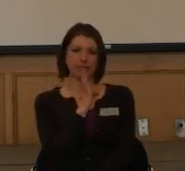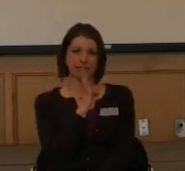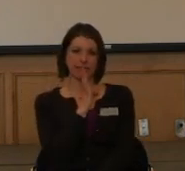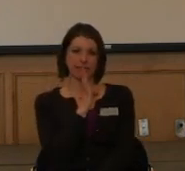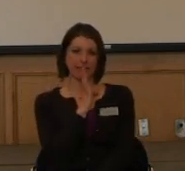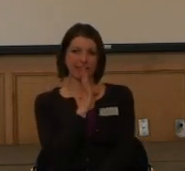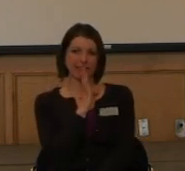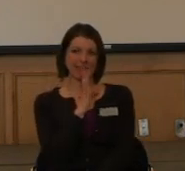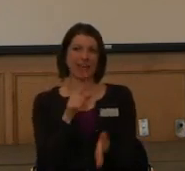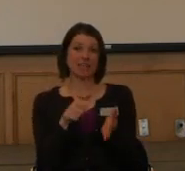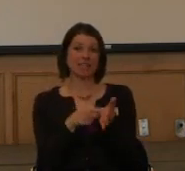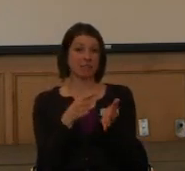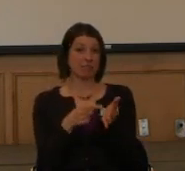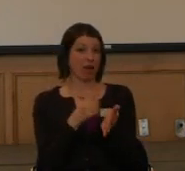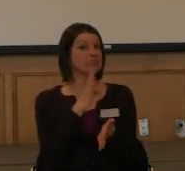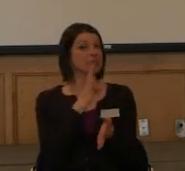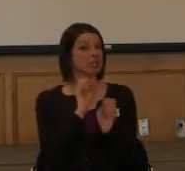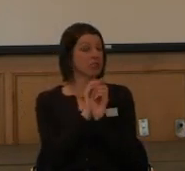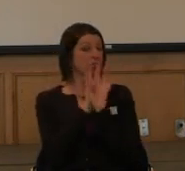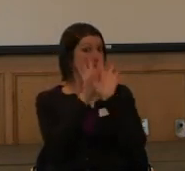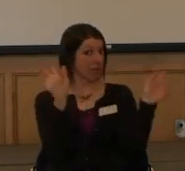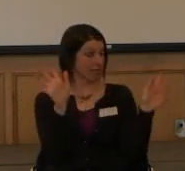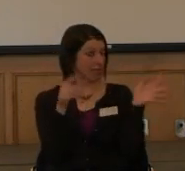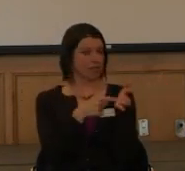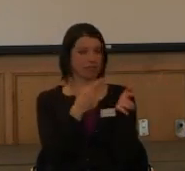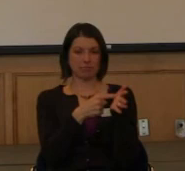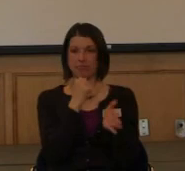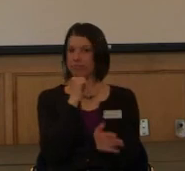sometimes I speak clearly and sometimes I don't.